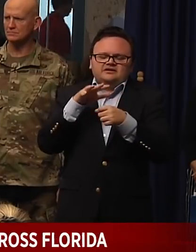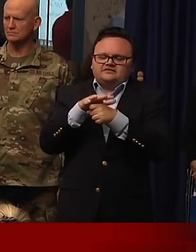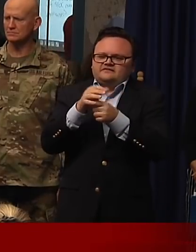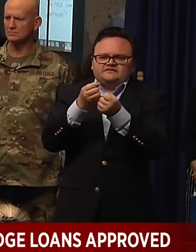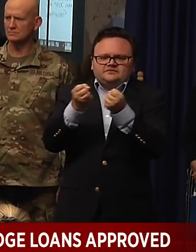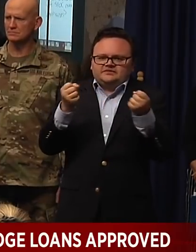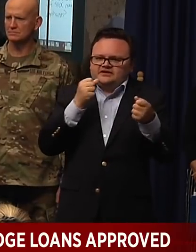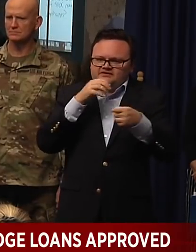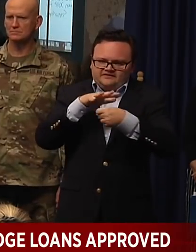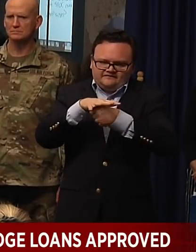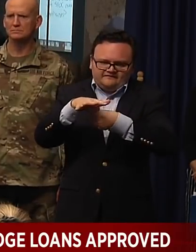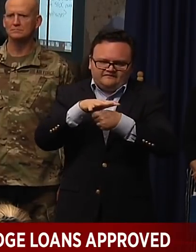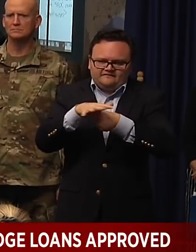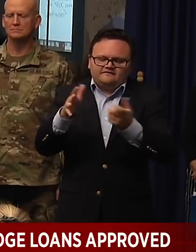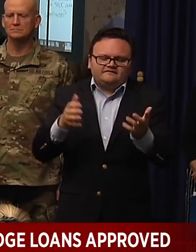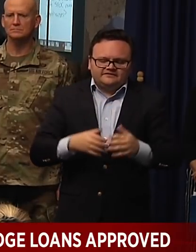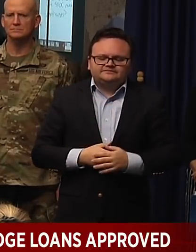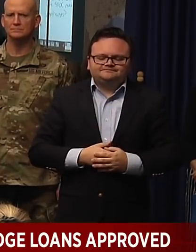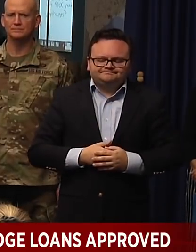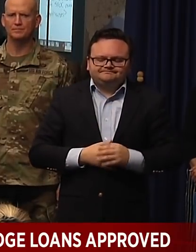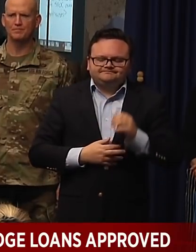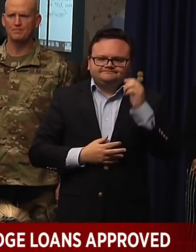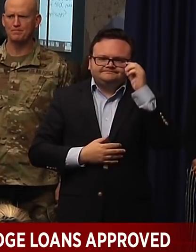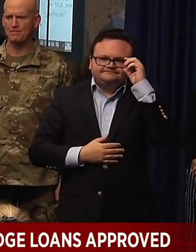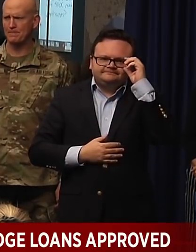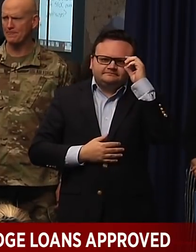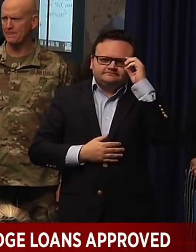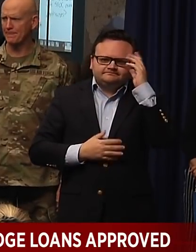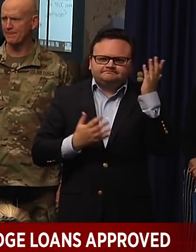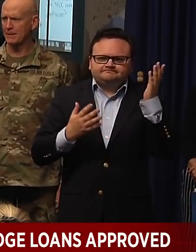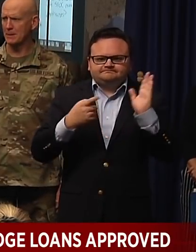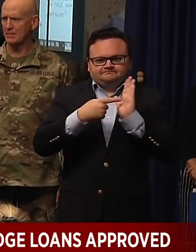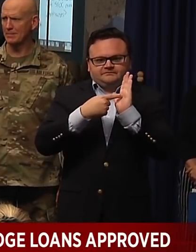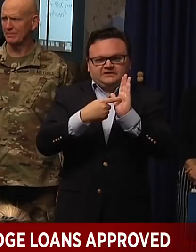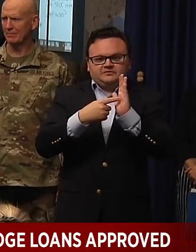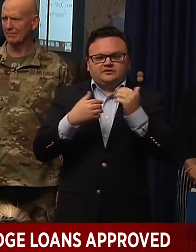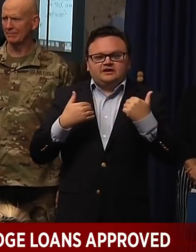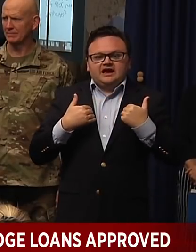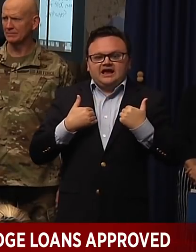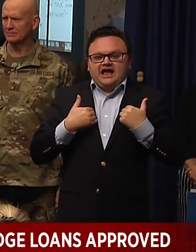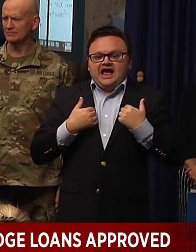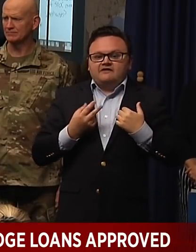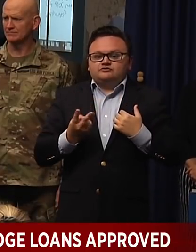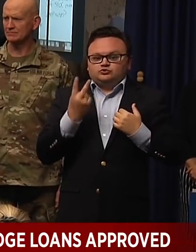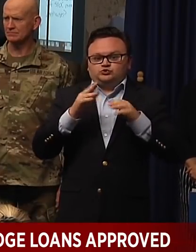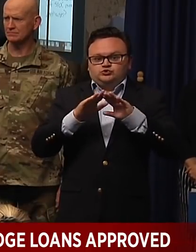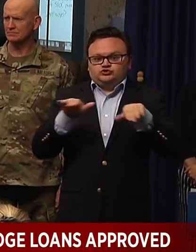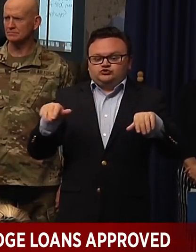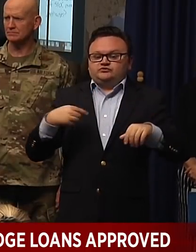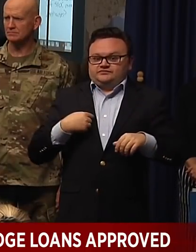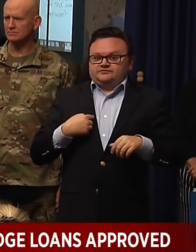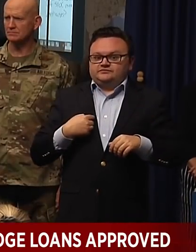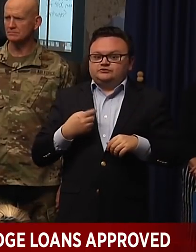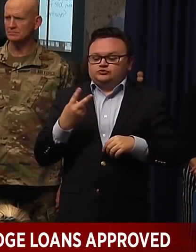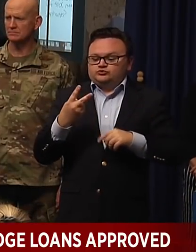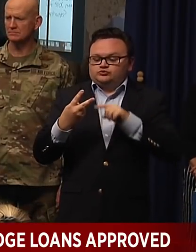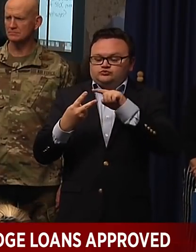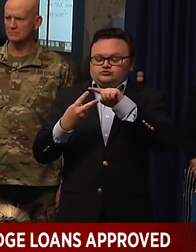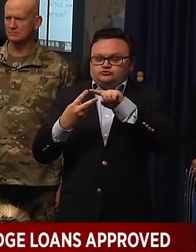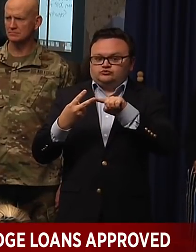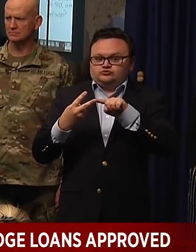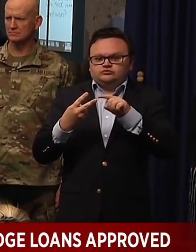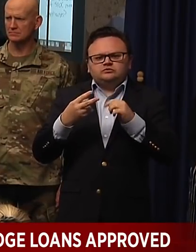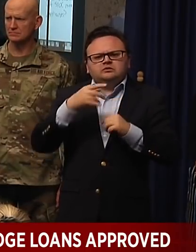And then we could be able to use that. I mean, we really don't know. mean, for example, you know, I have two young kids. I think it's clear that a kid can get it, like